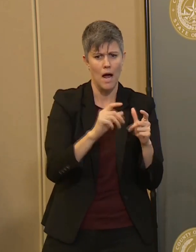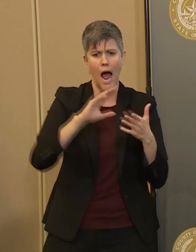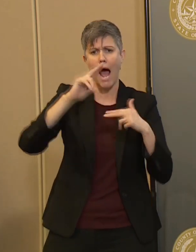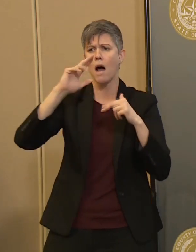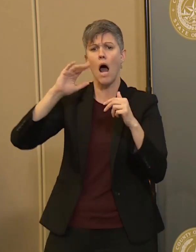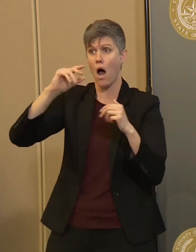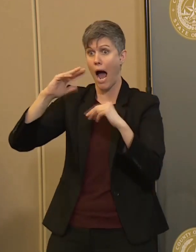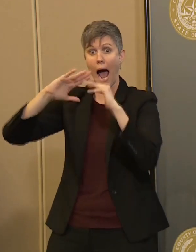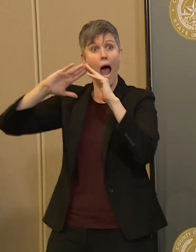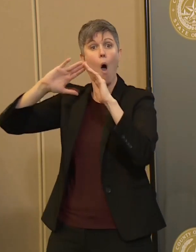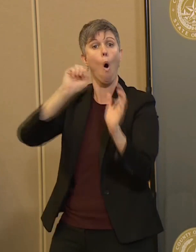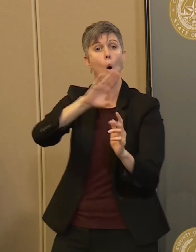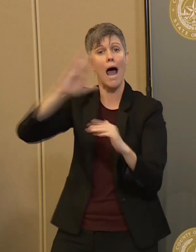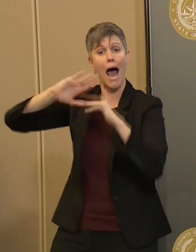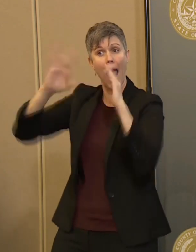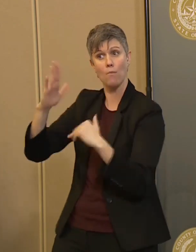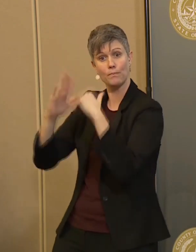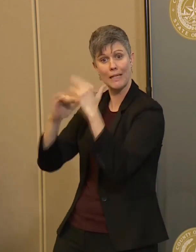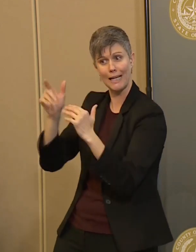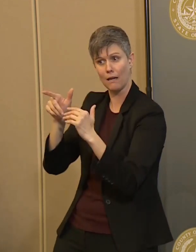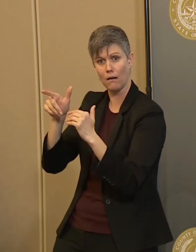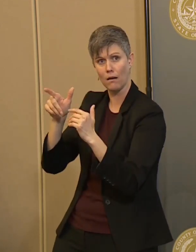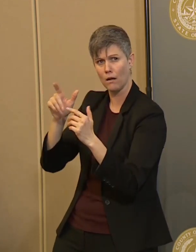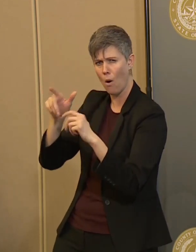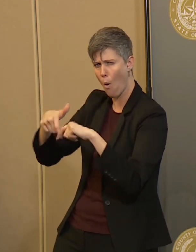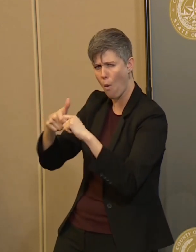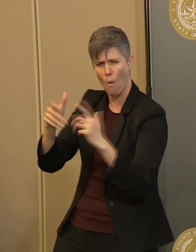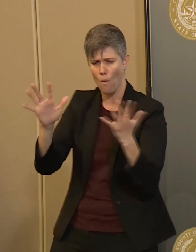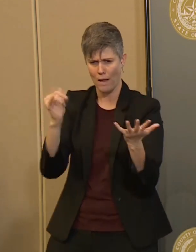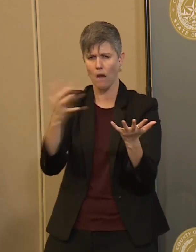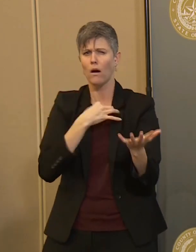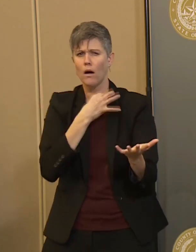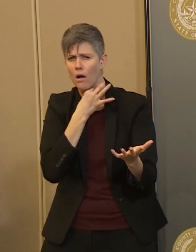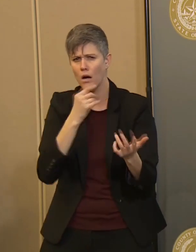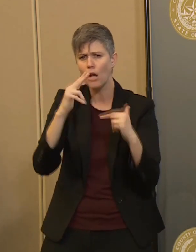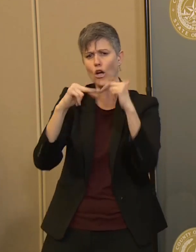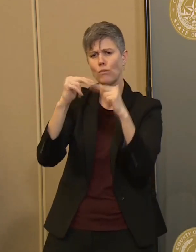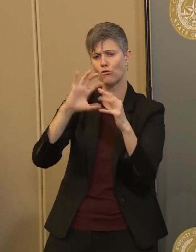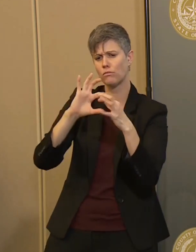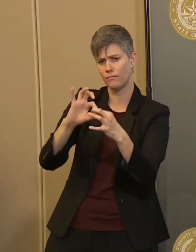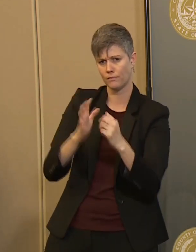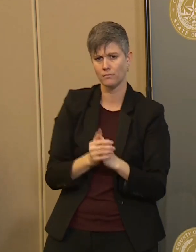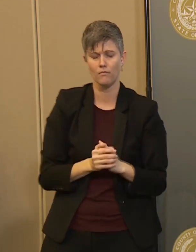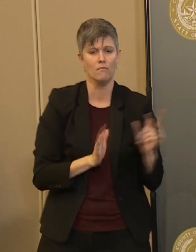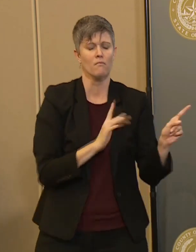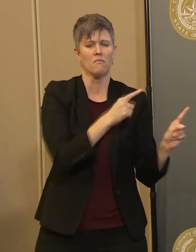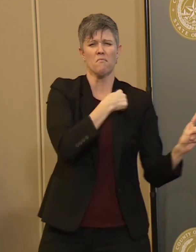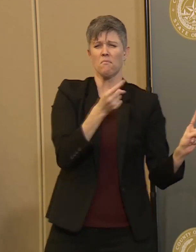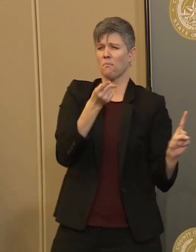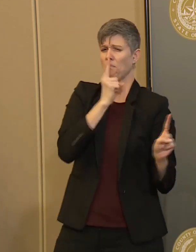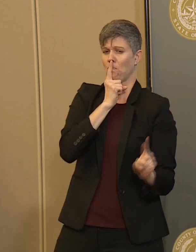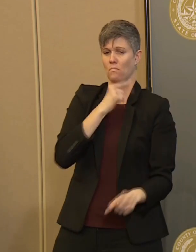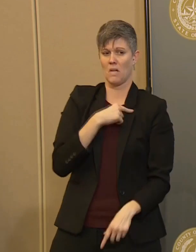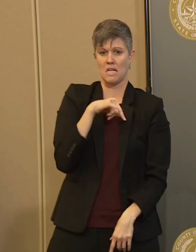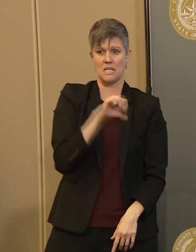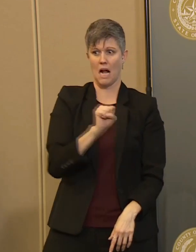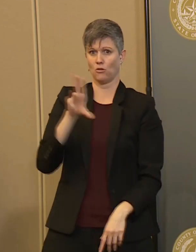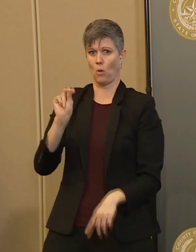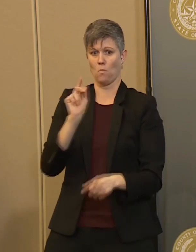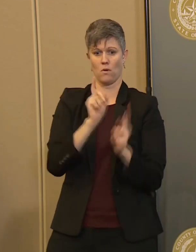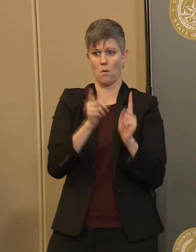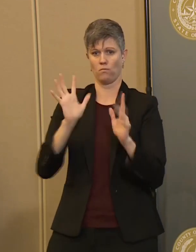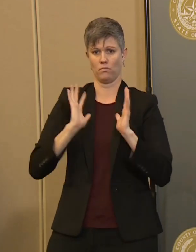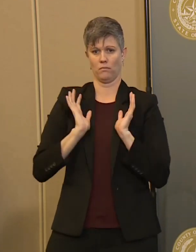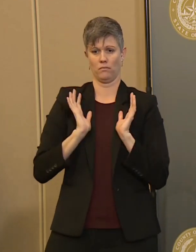development? Uh, without singling out a specific industry, what we're saying in this order is if your business